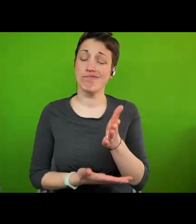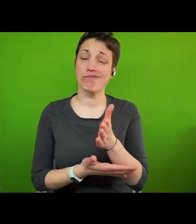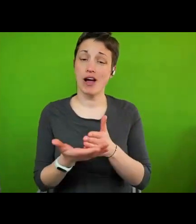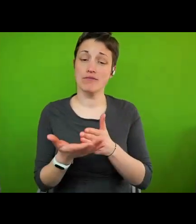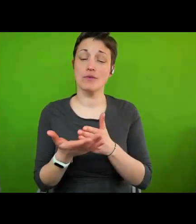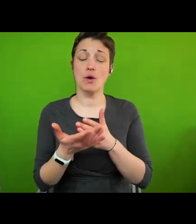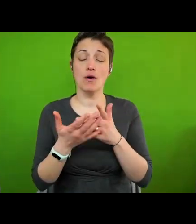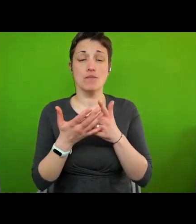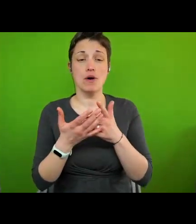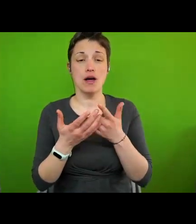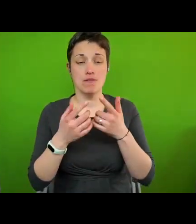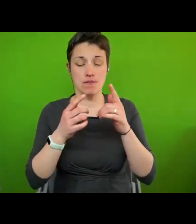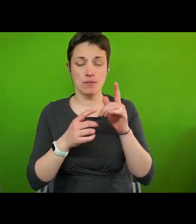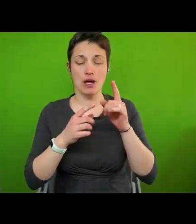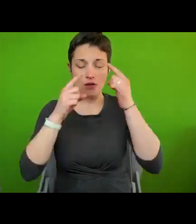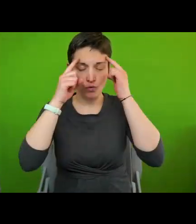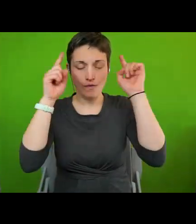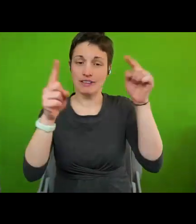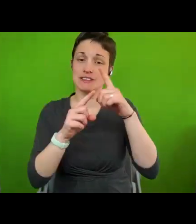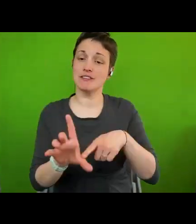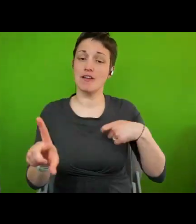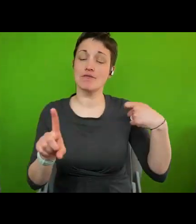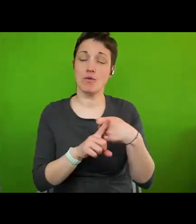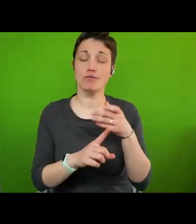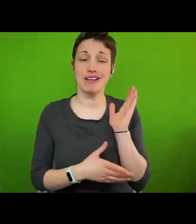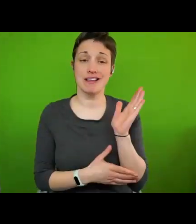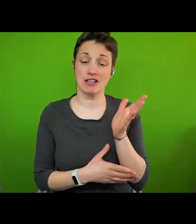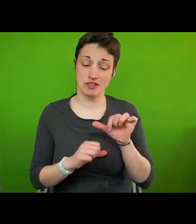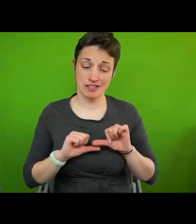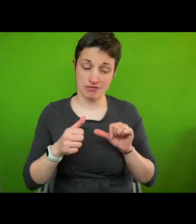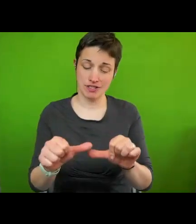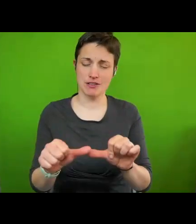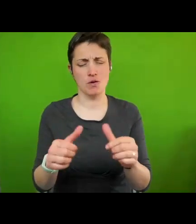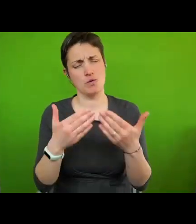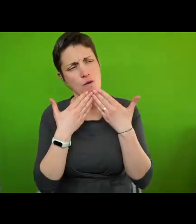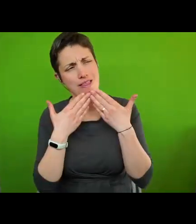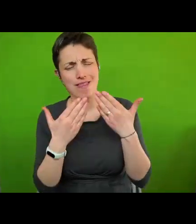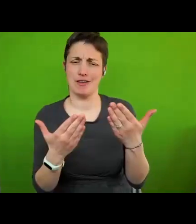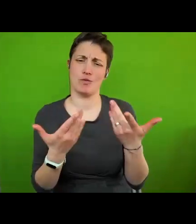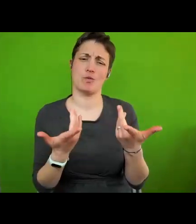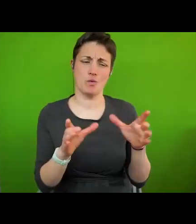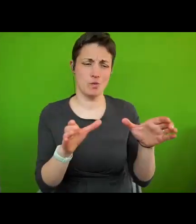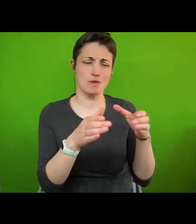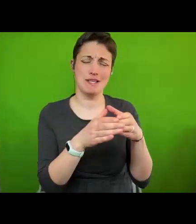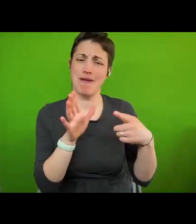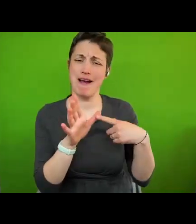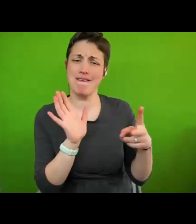Open Lecture Series. We're grateful to the university events and audio-visual teams for their support.